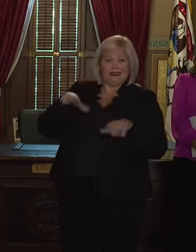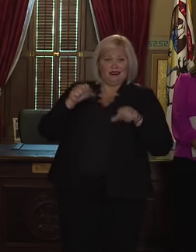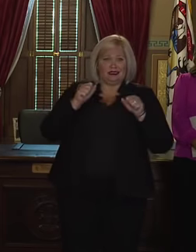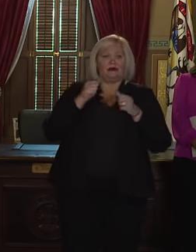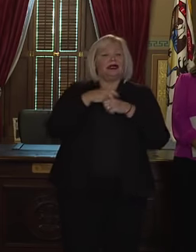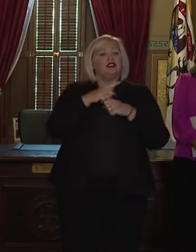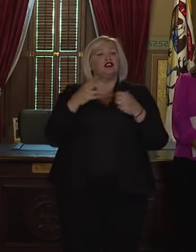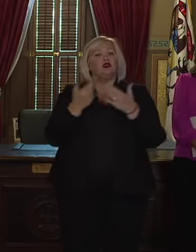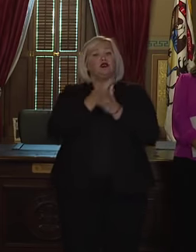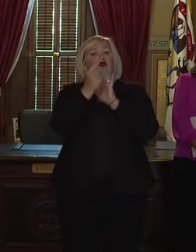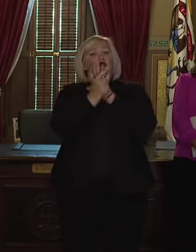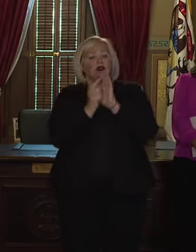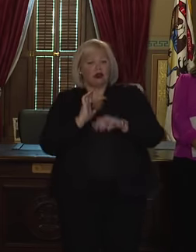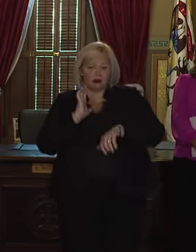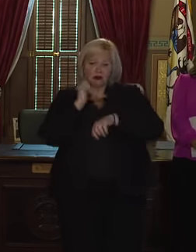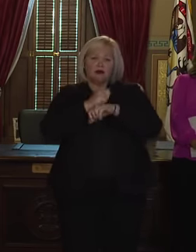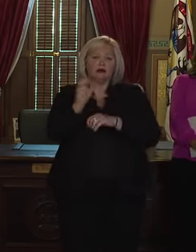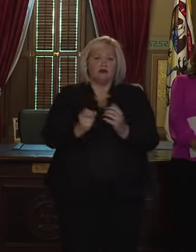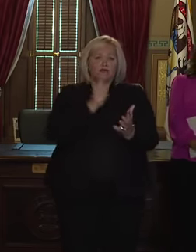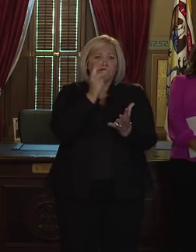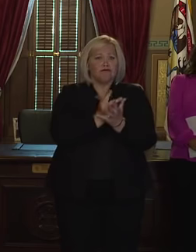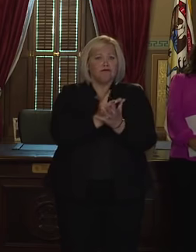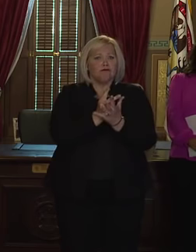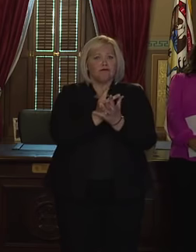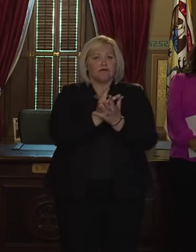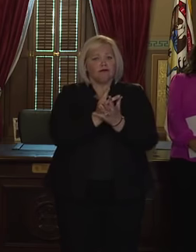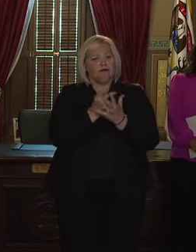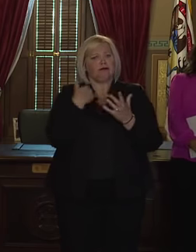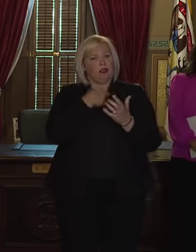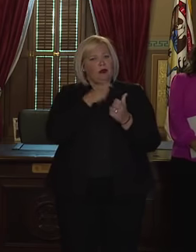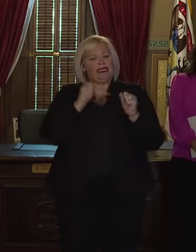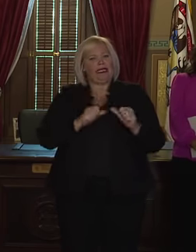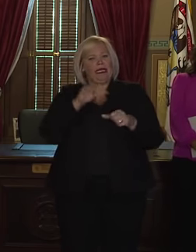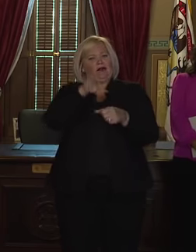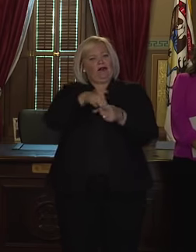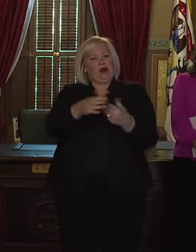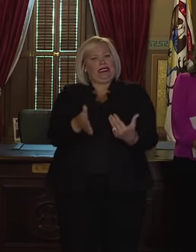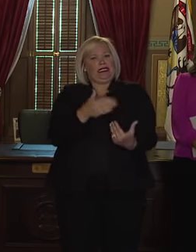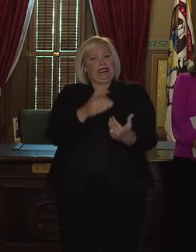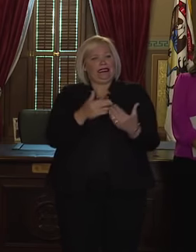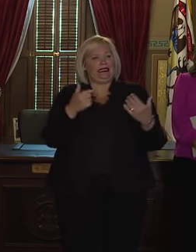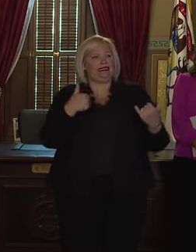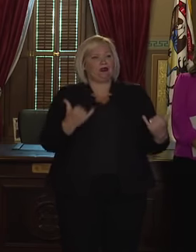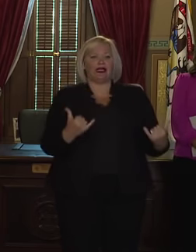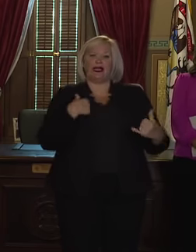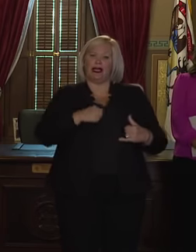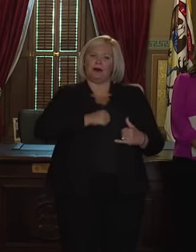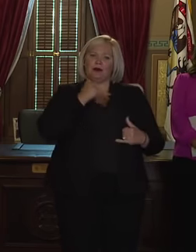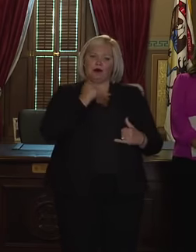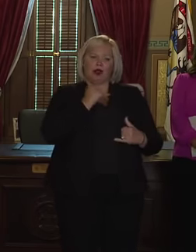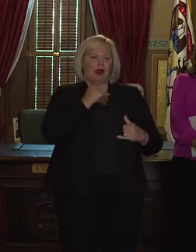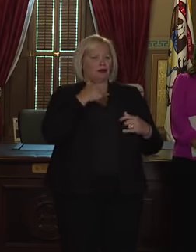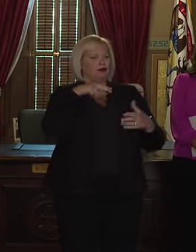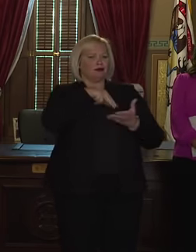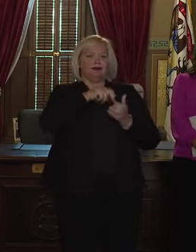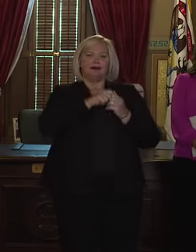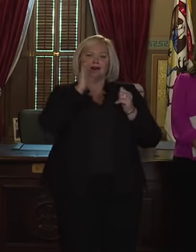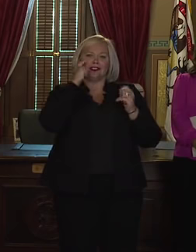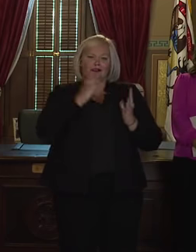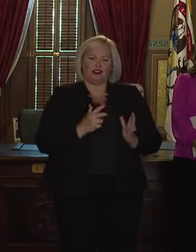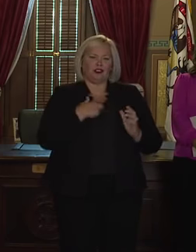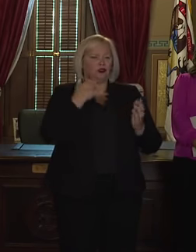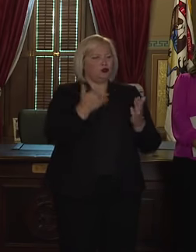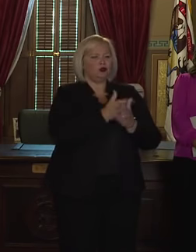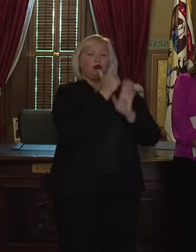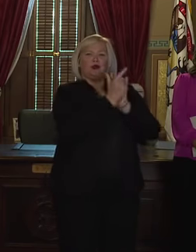our laws to reflect this new normal. And today I'm proud to stand with the governor as she signs into law legislation